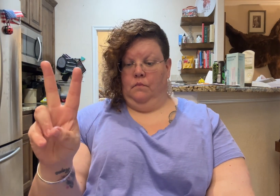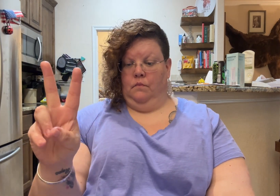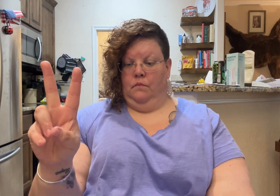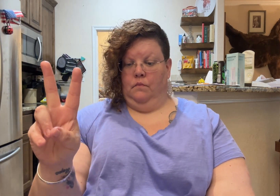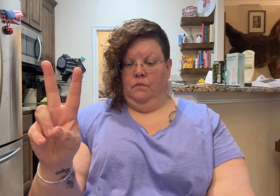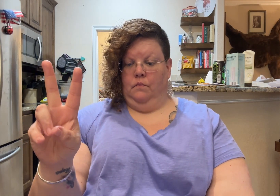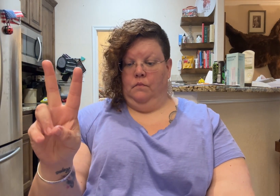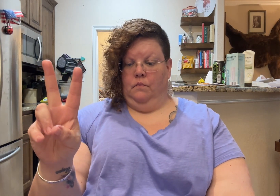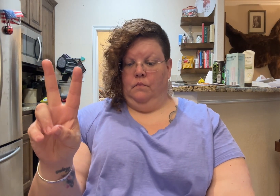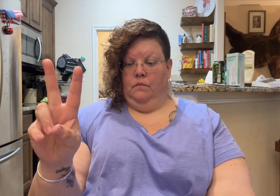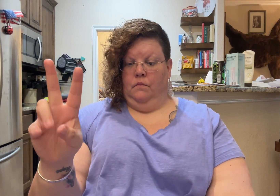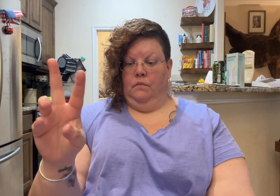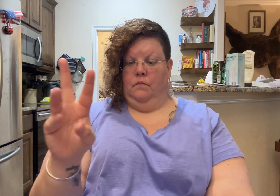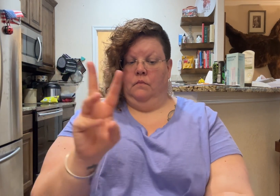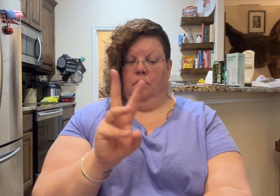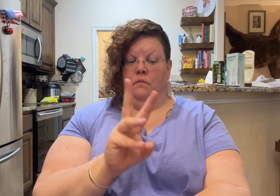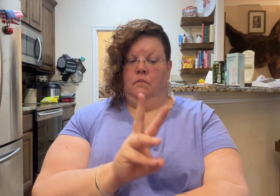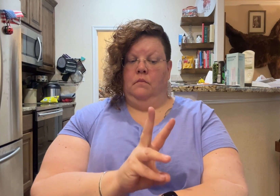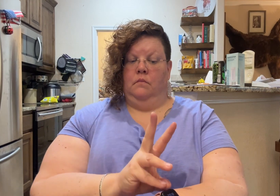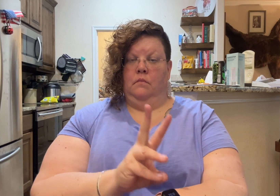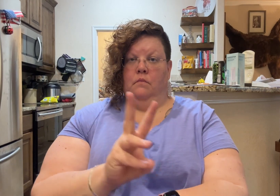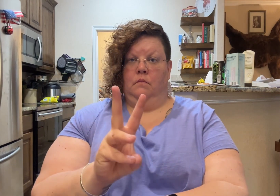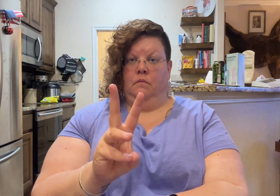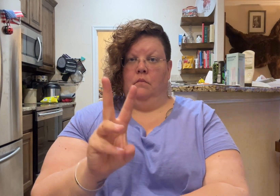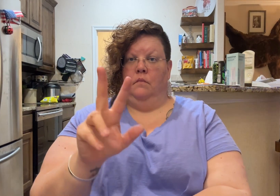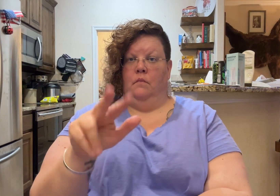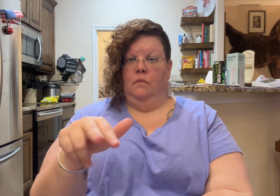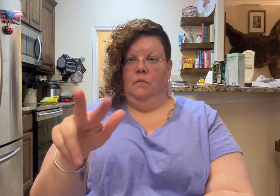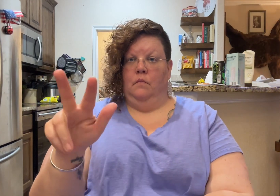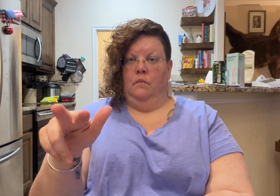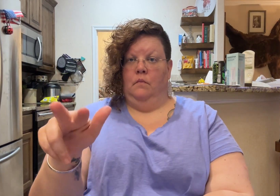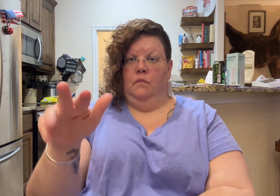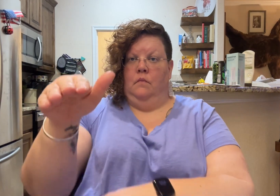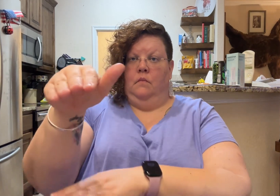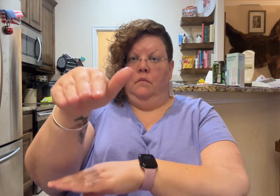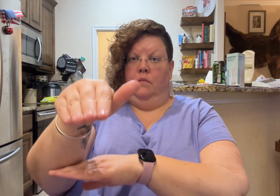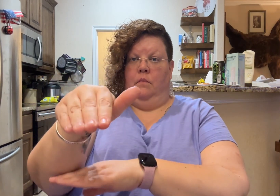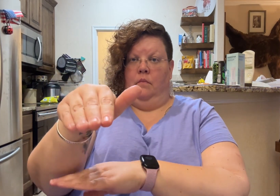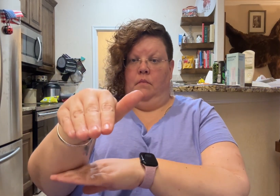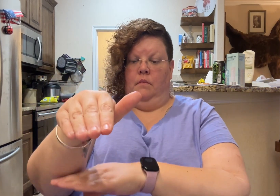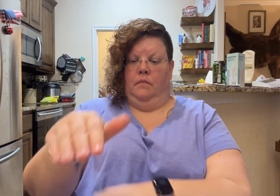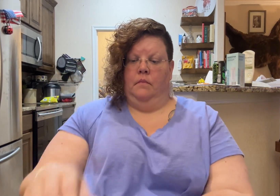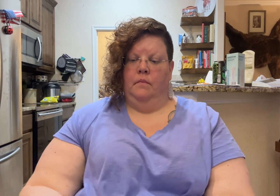worth 800 bucks each. The feathers already cut hundreds of trees.